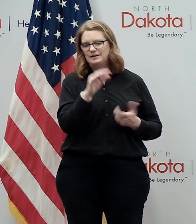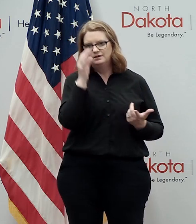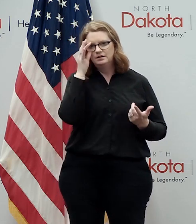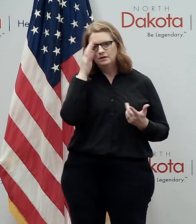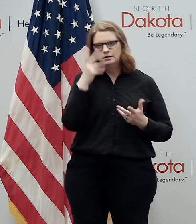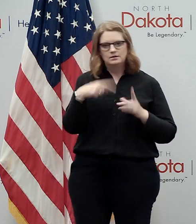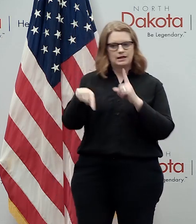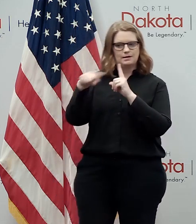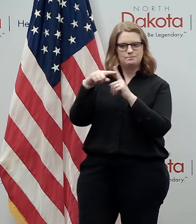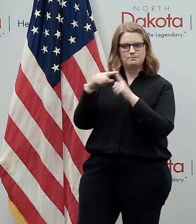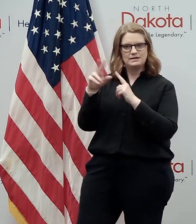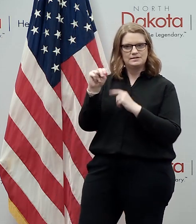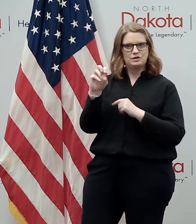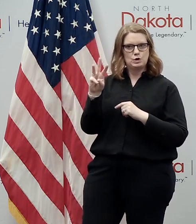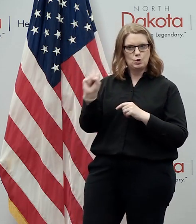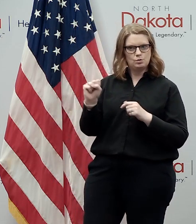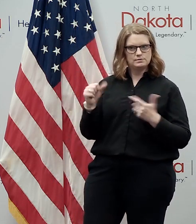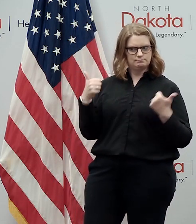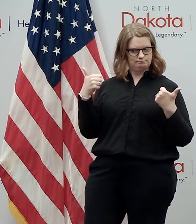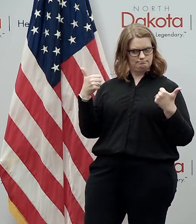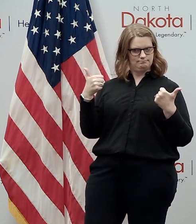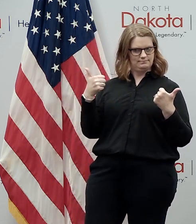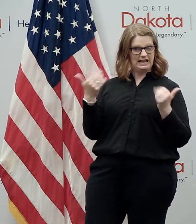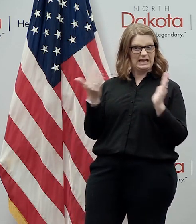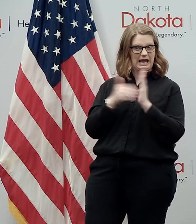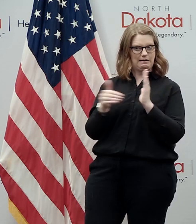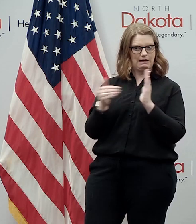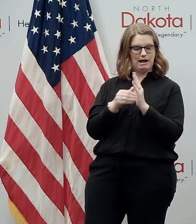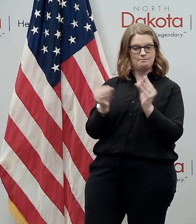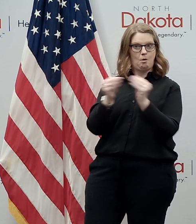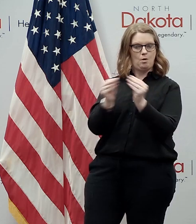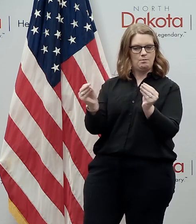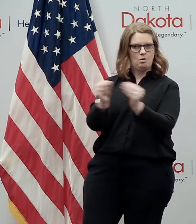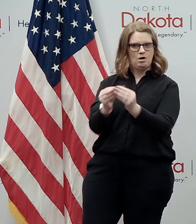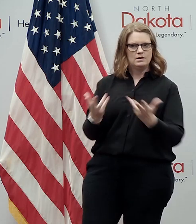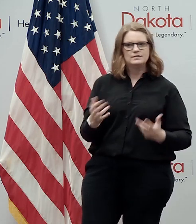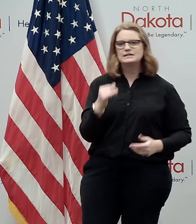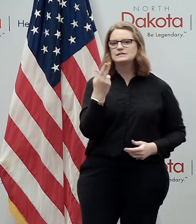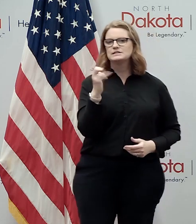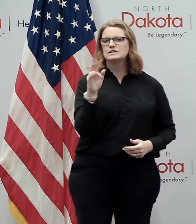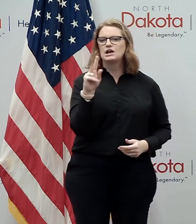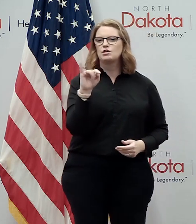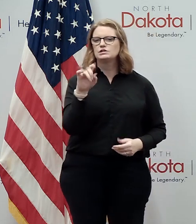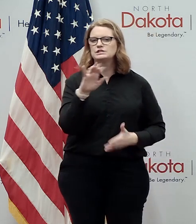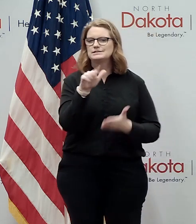more good news it just keeps coming and this has to do with the heritage center and the state museum